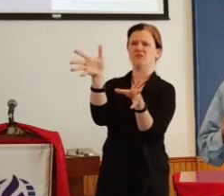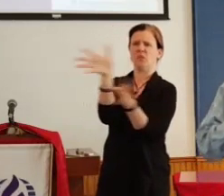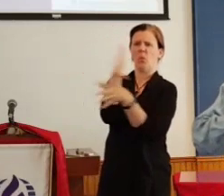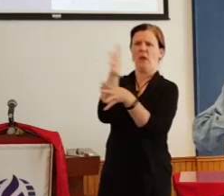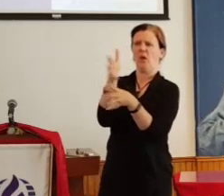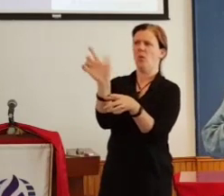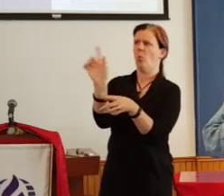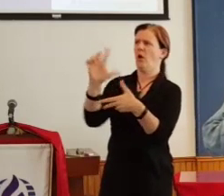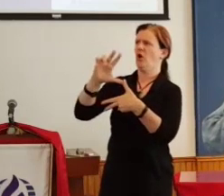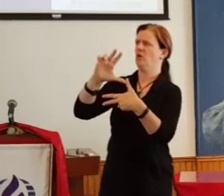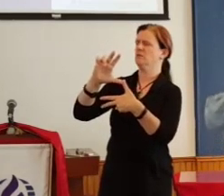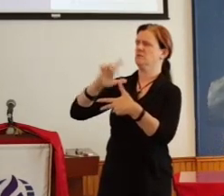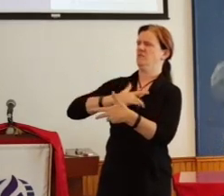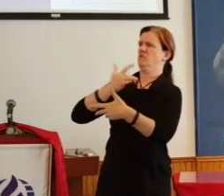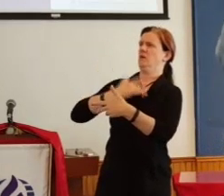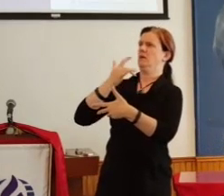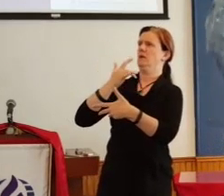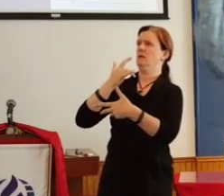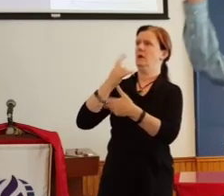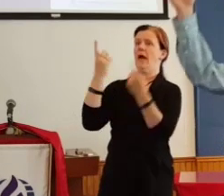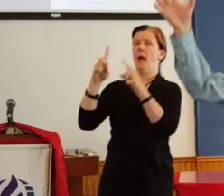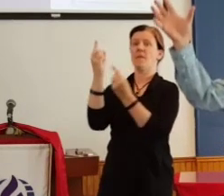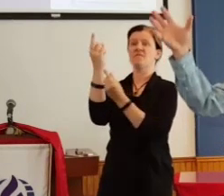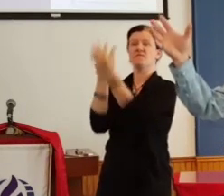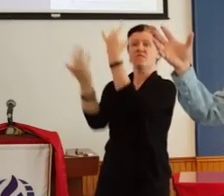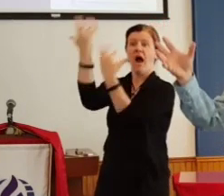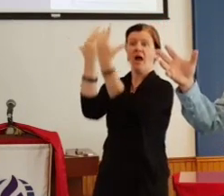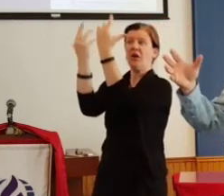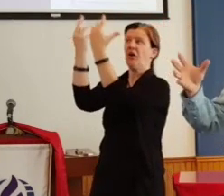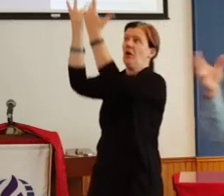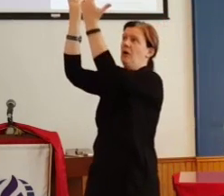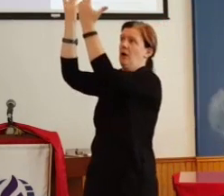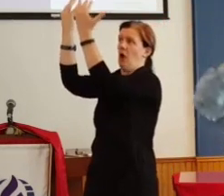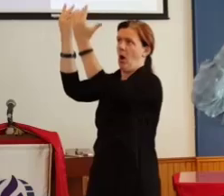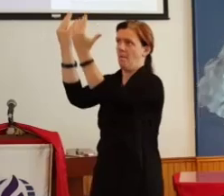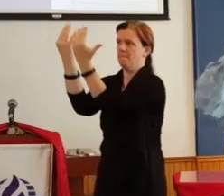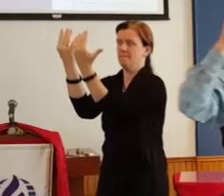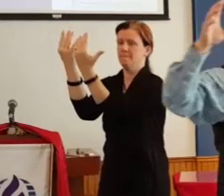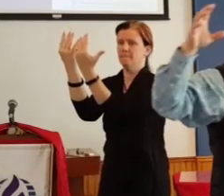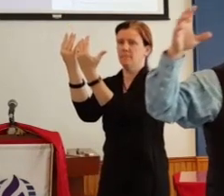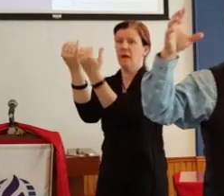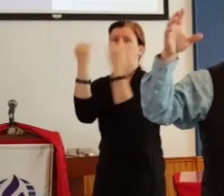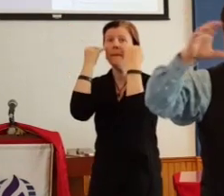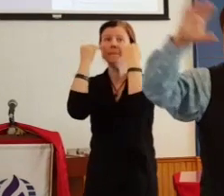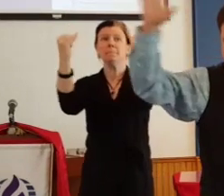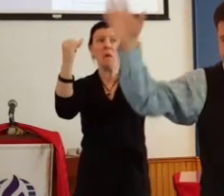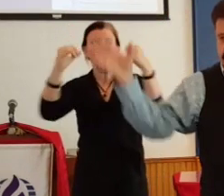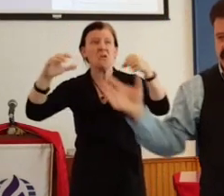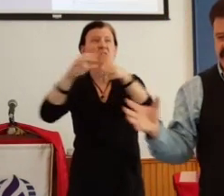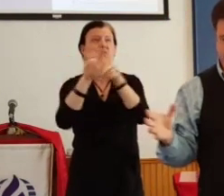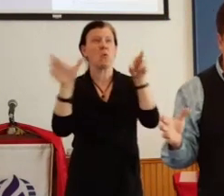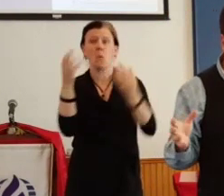of a sudden tongues and flames of fire appear in this room. Can you imagine this whole room kind of filled with fire?